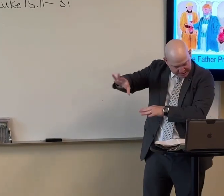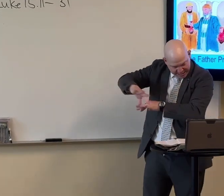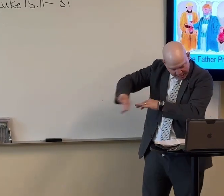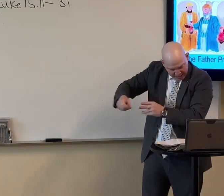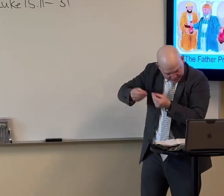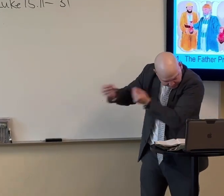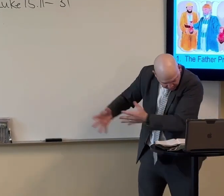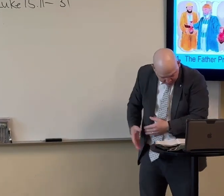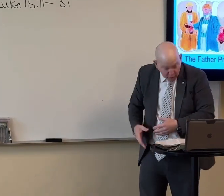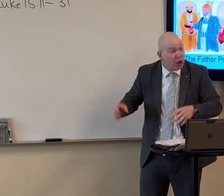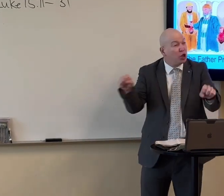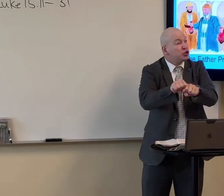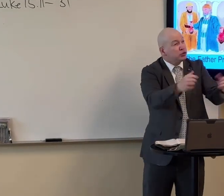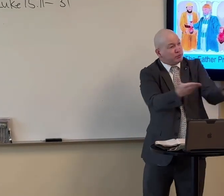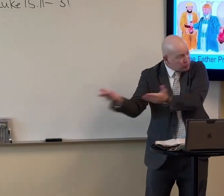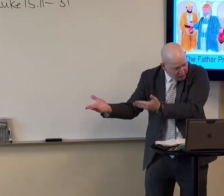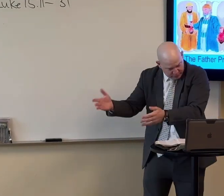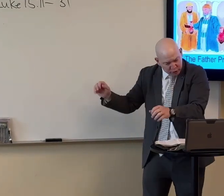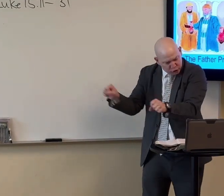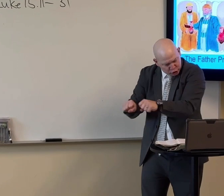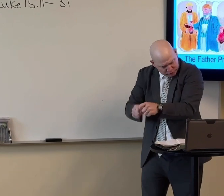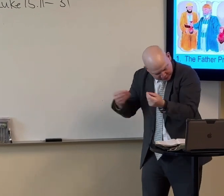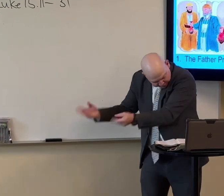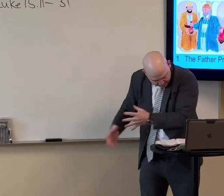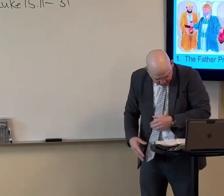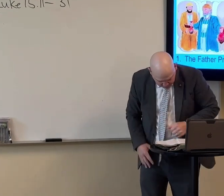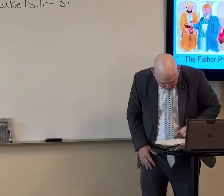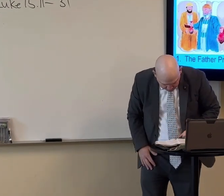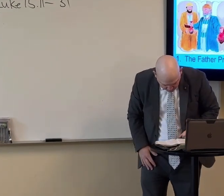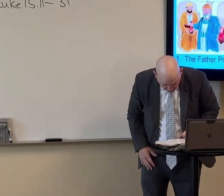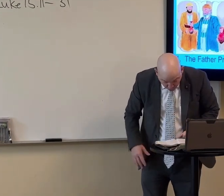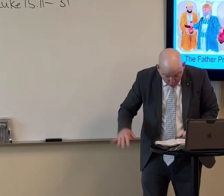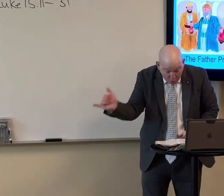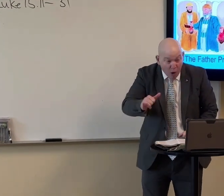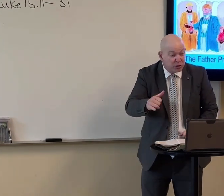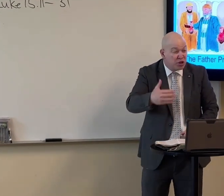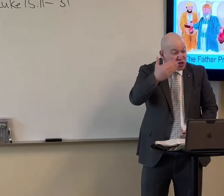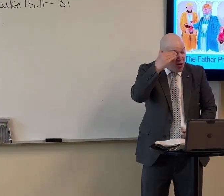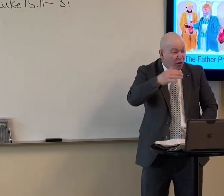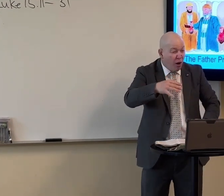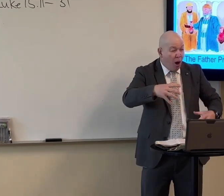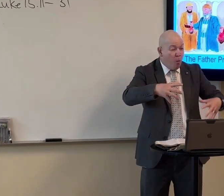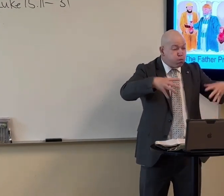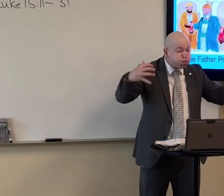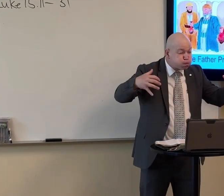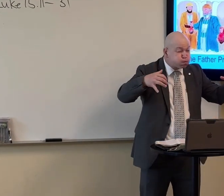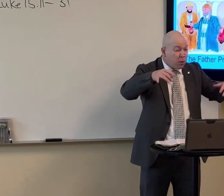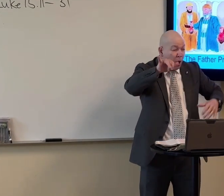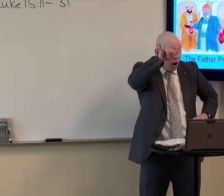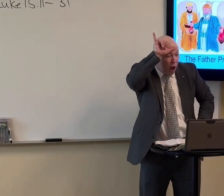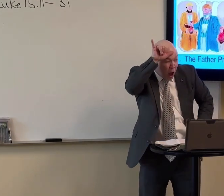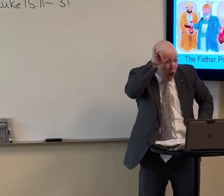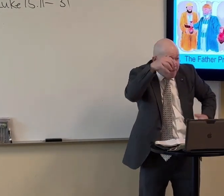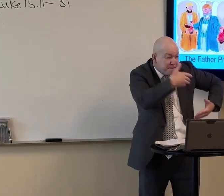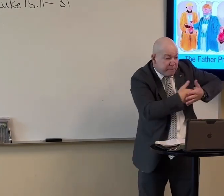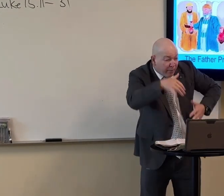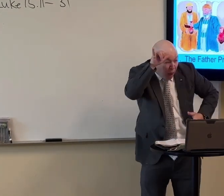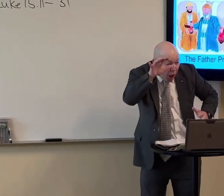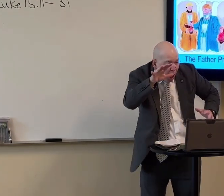shoes on his feet and bring hither the fatted calf and kill it and let us eat and be